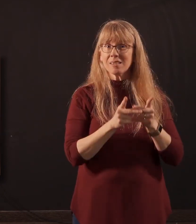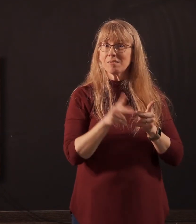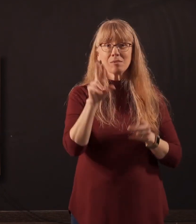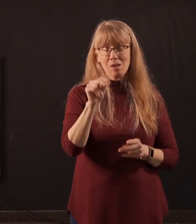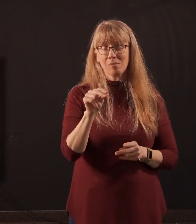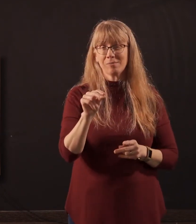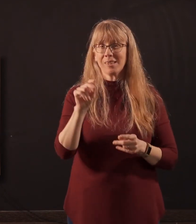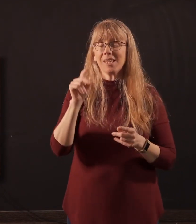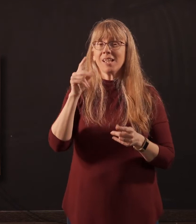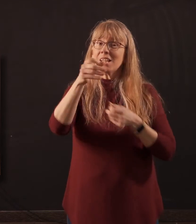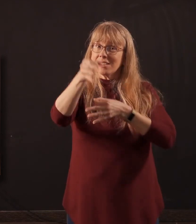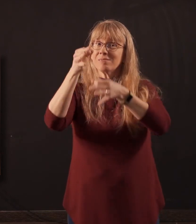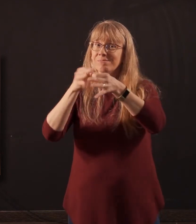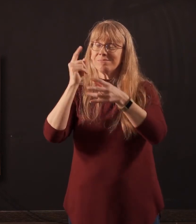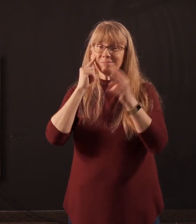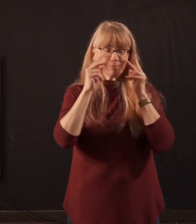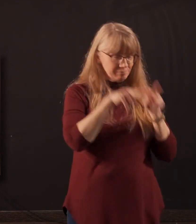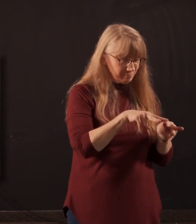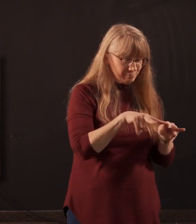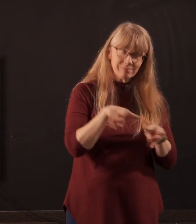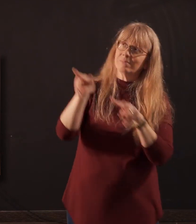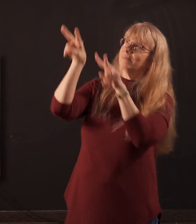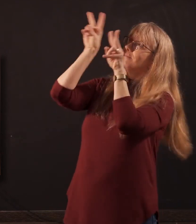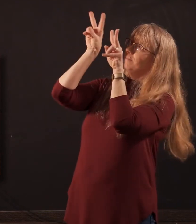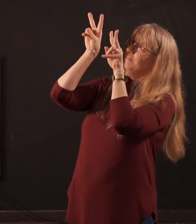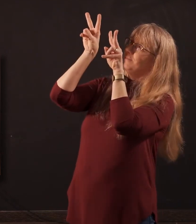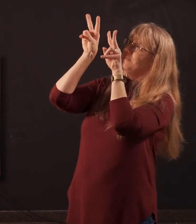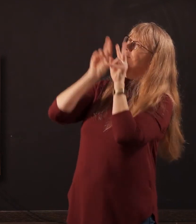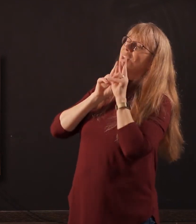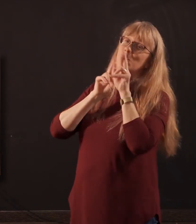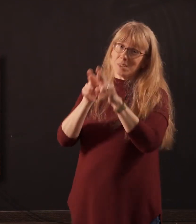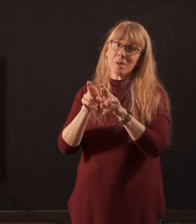And this, this should be our response in the middle of the storm.